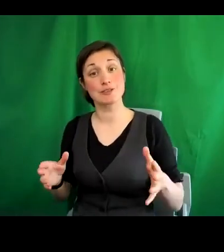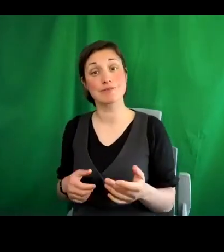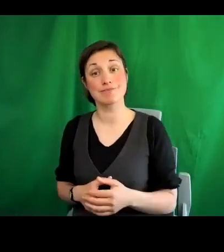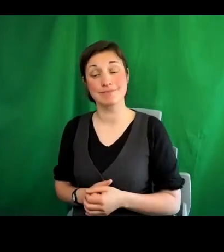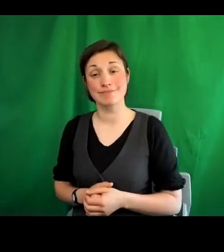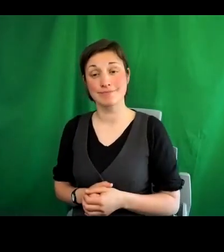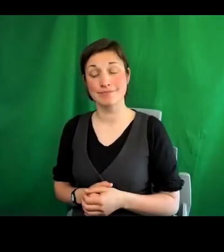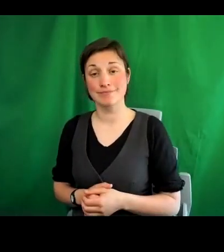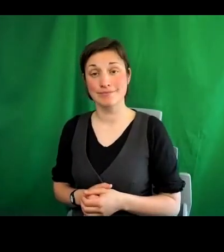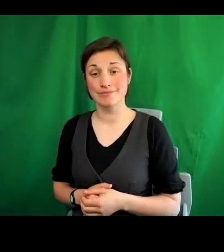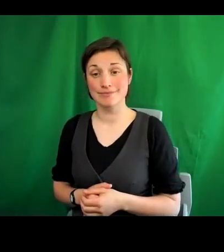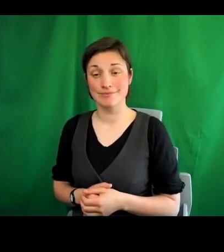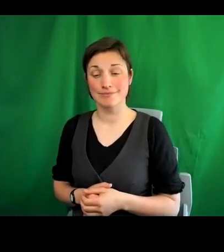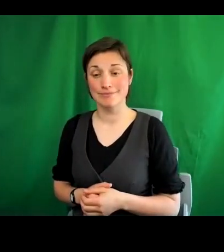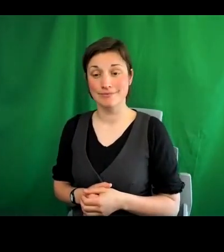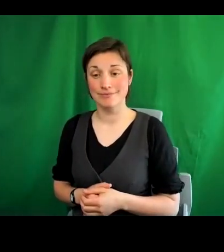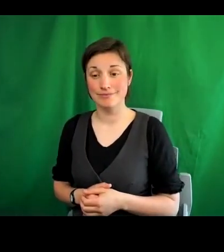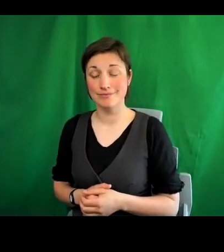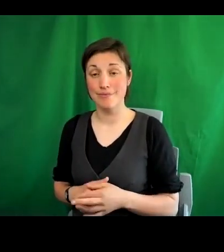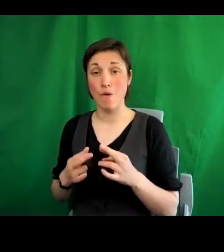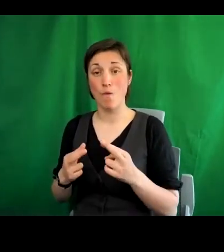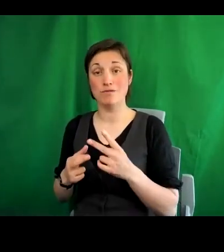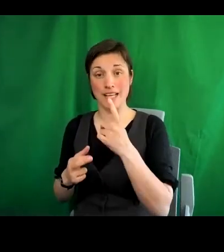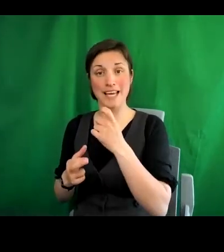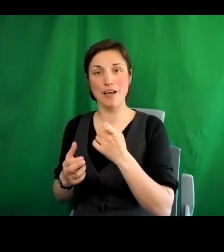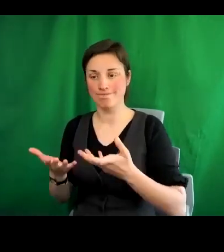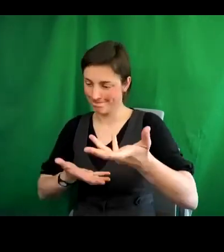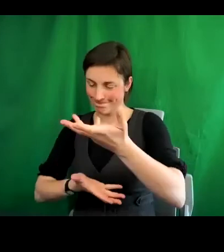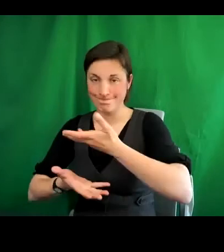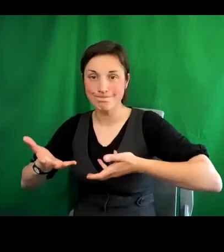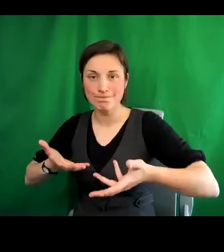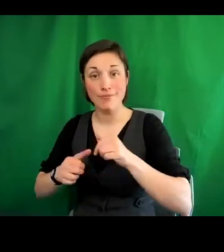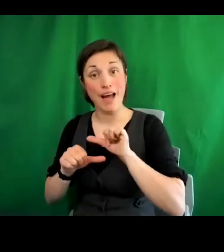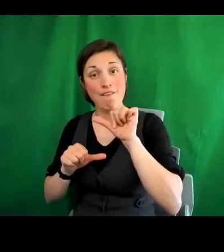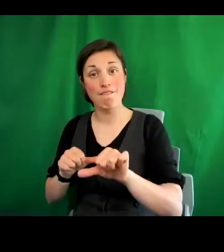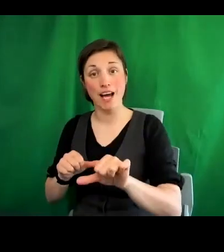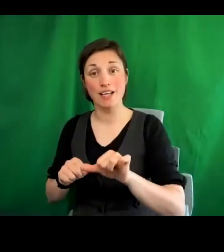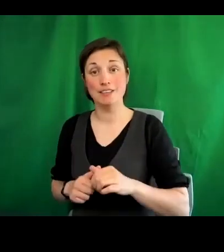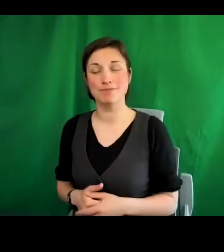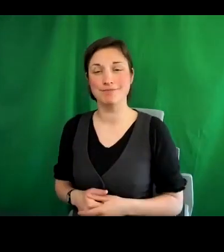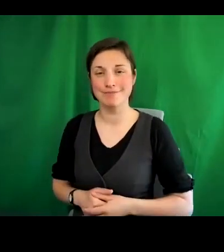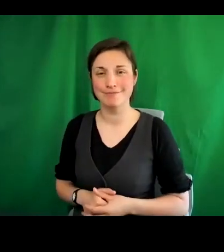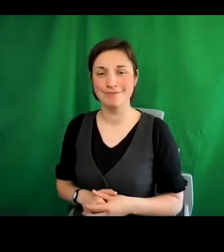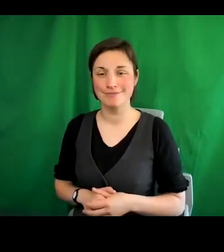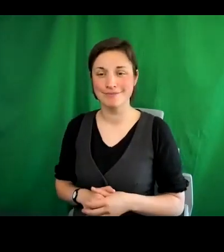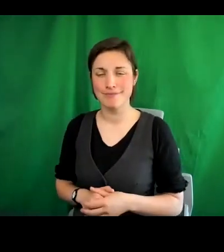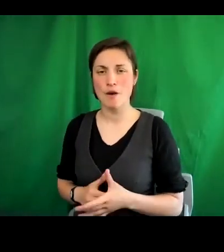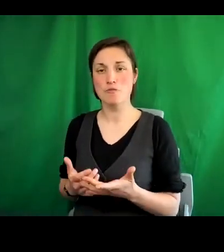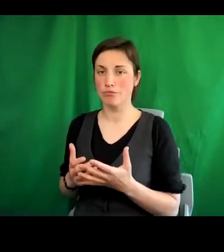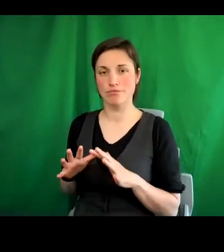And then hopefully, you know, we can have a conversation afterwards. So let me begin in the local,